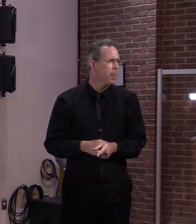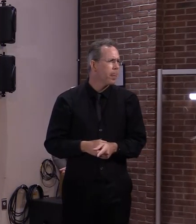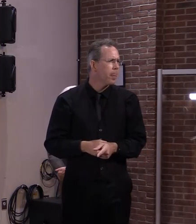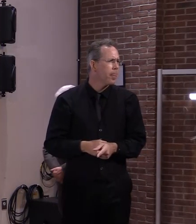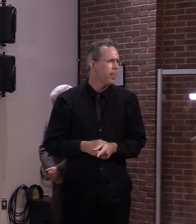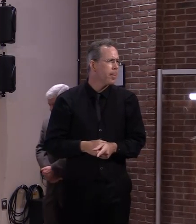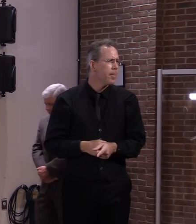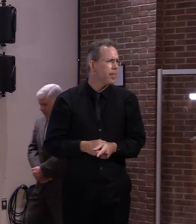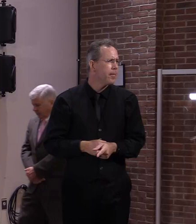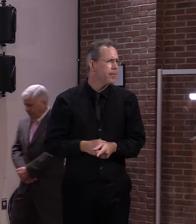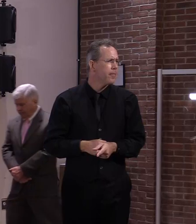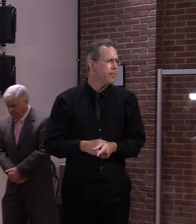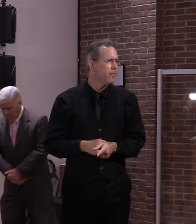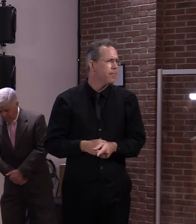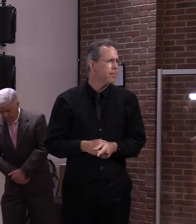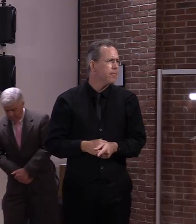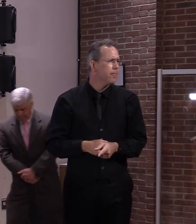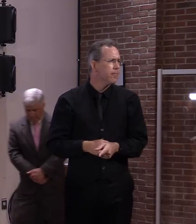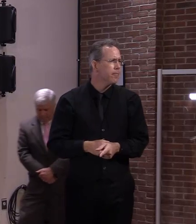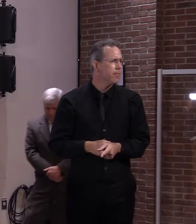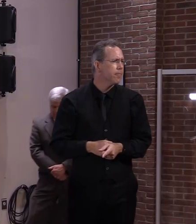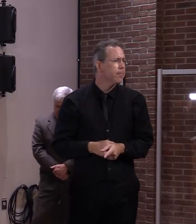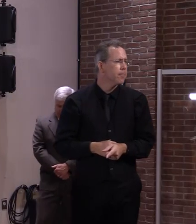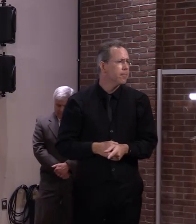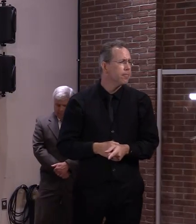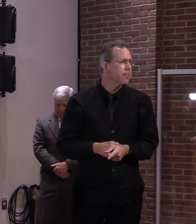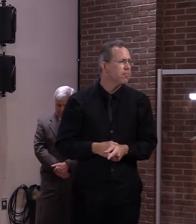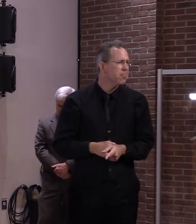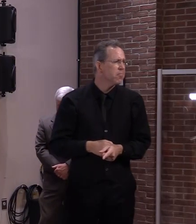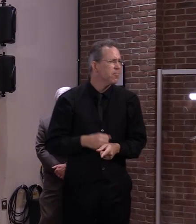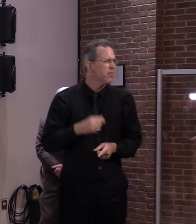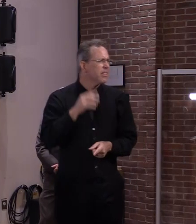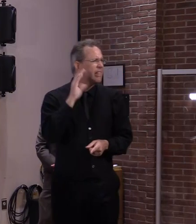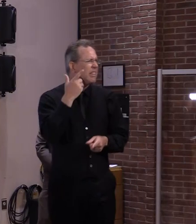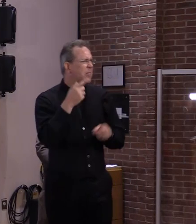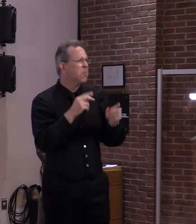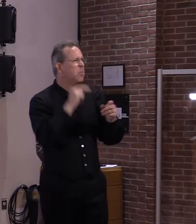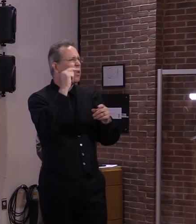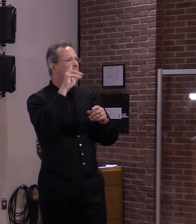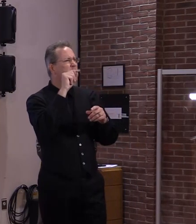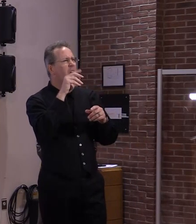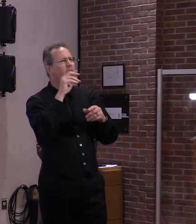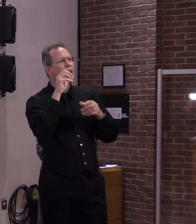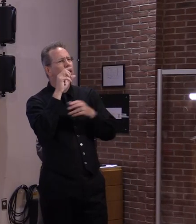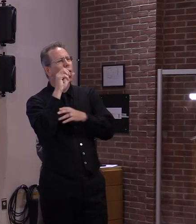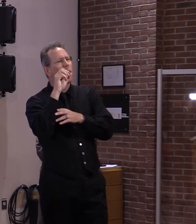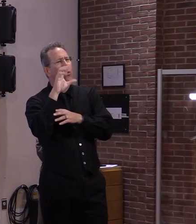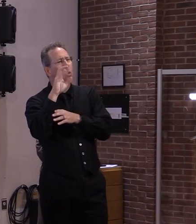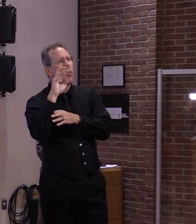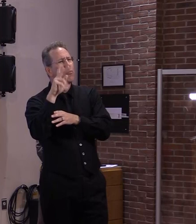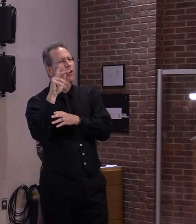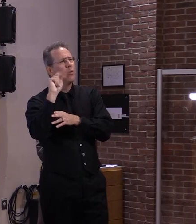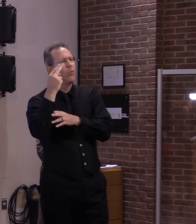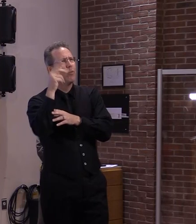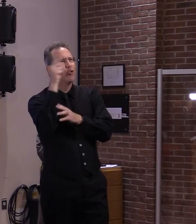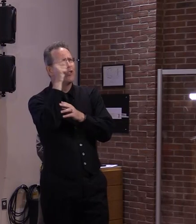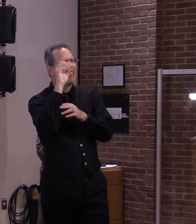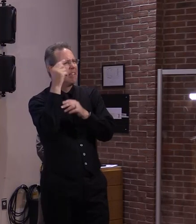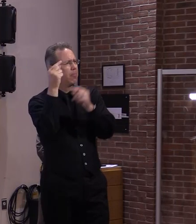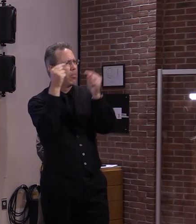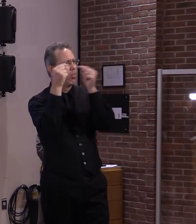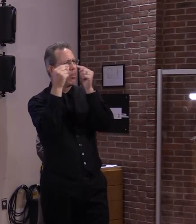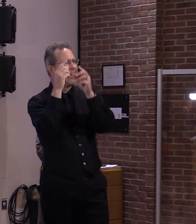okay thank you very much and have a great day thank you tom davis compass vermont